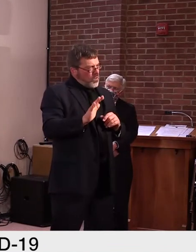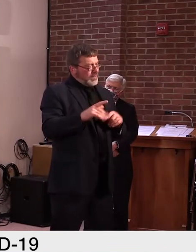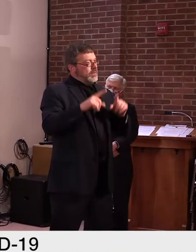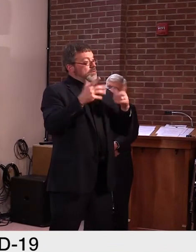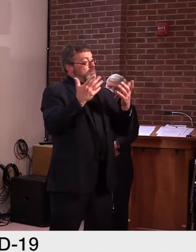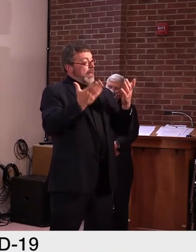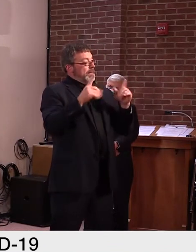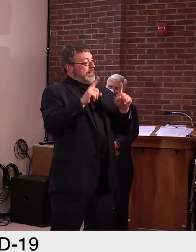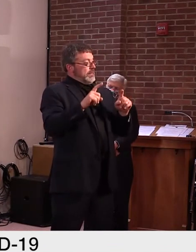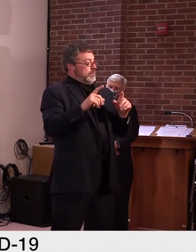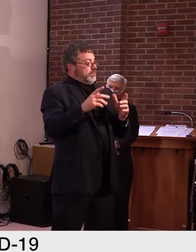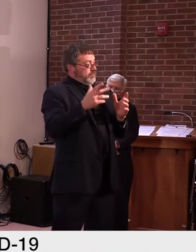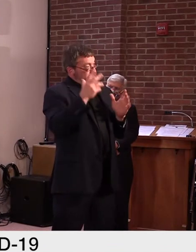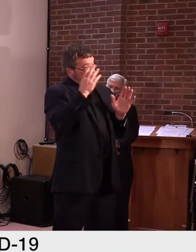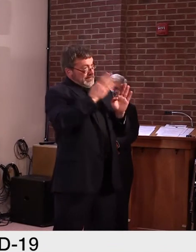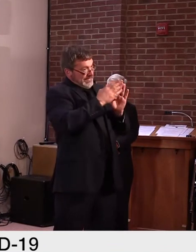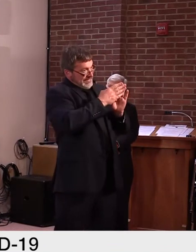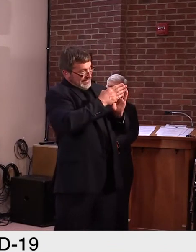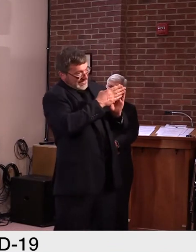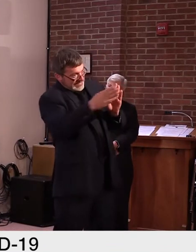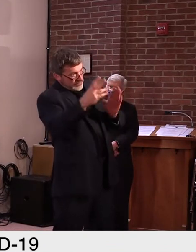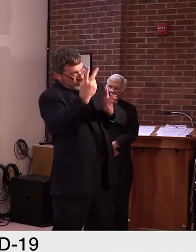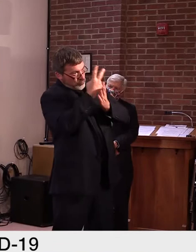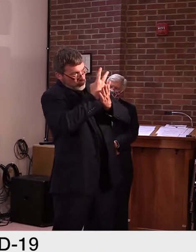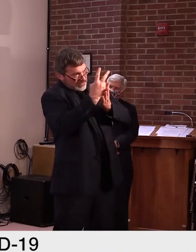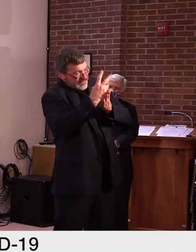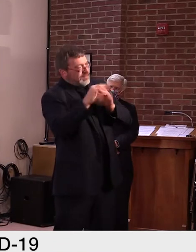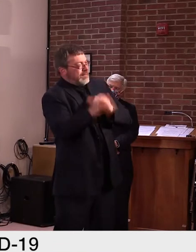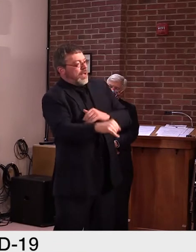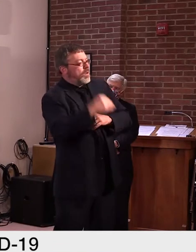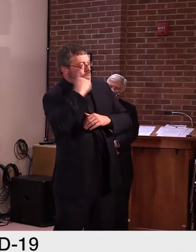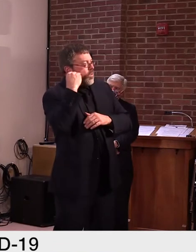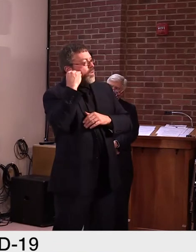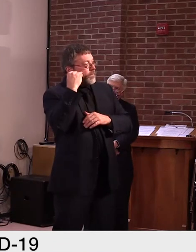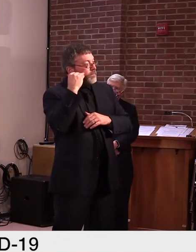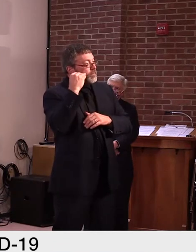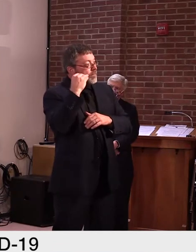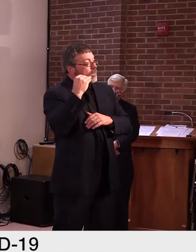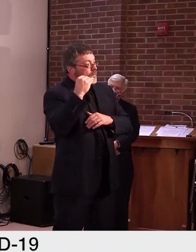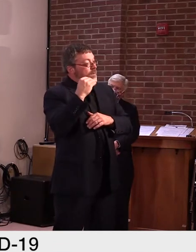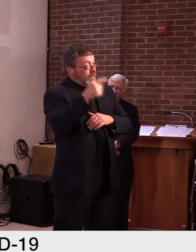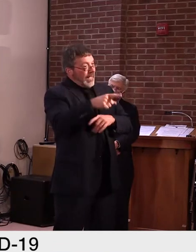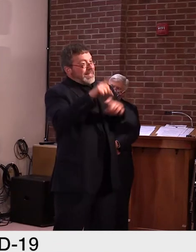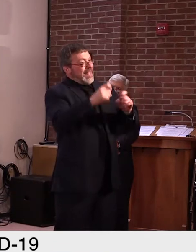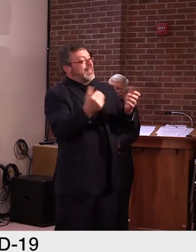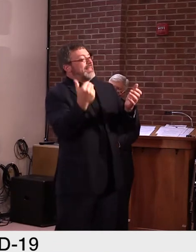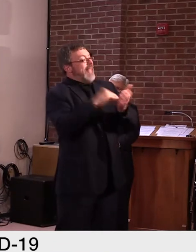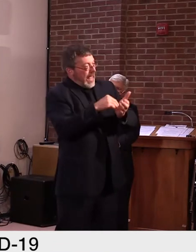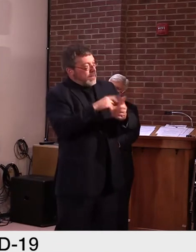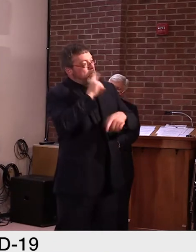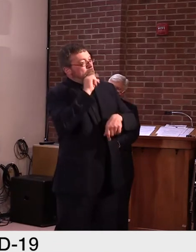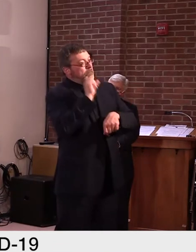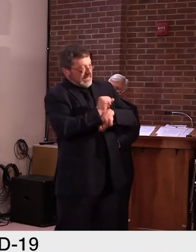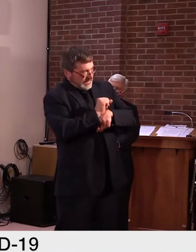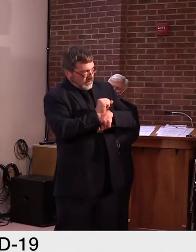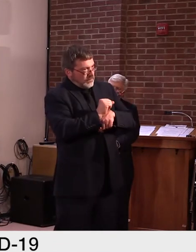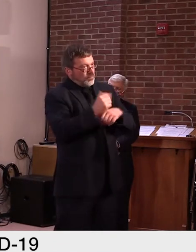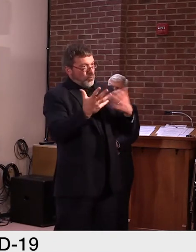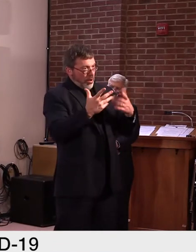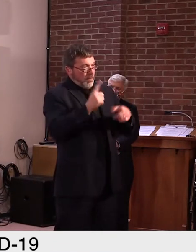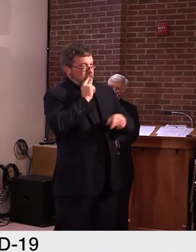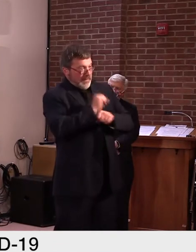Uh, the test is, um, nice for us to have a handle on, but the quarantine was the essential